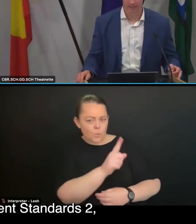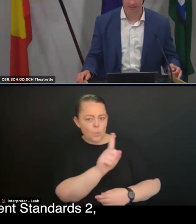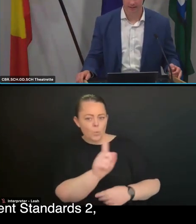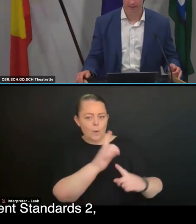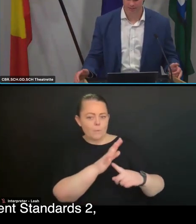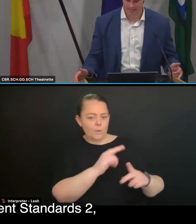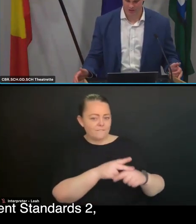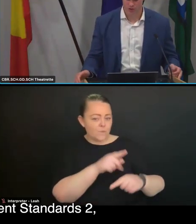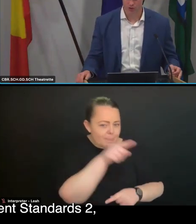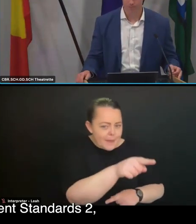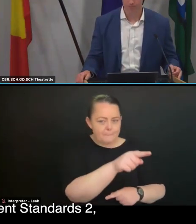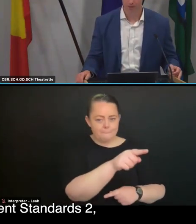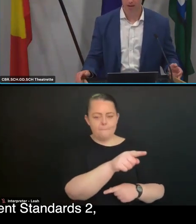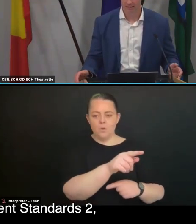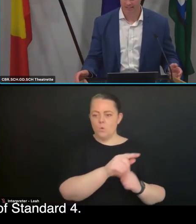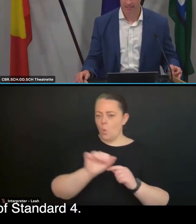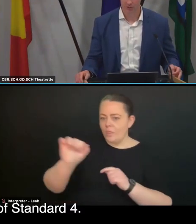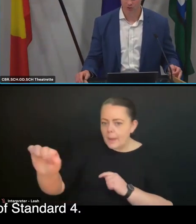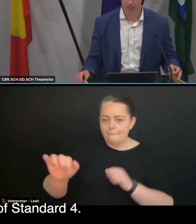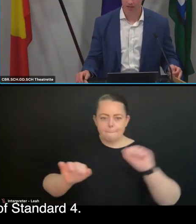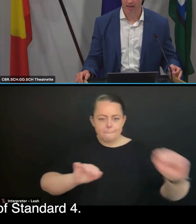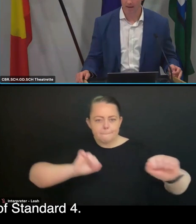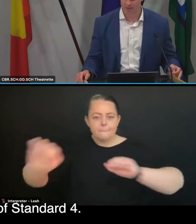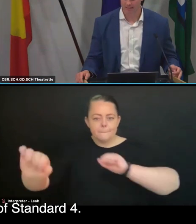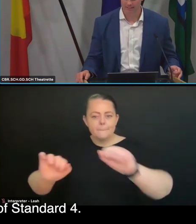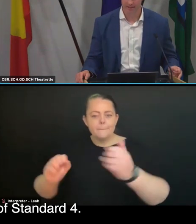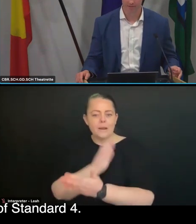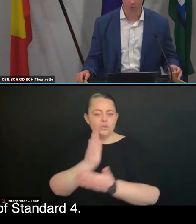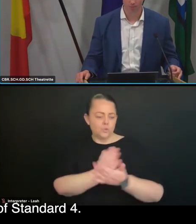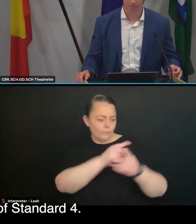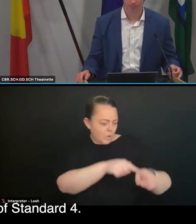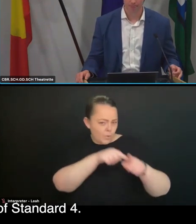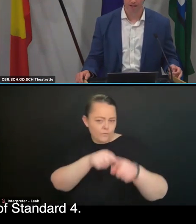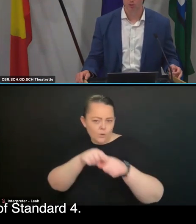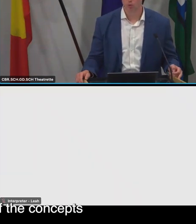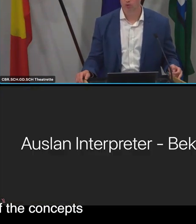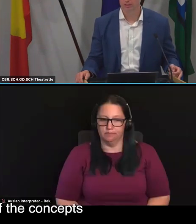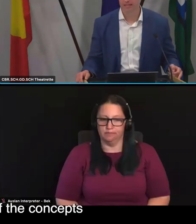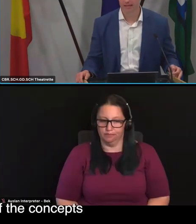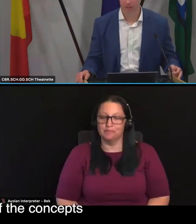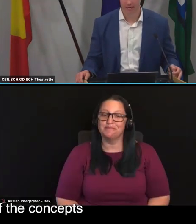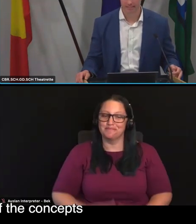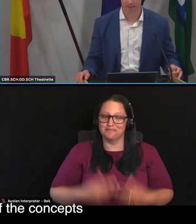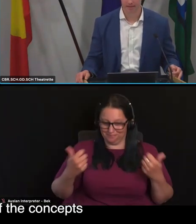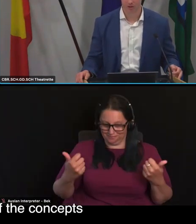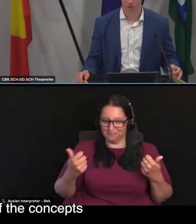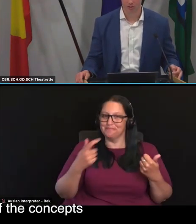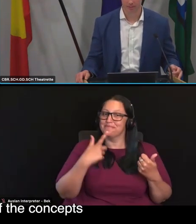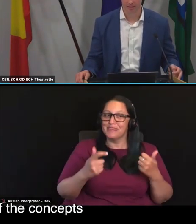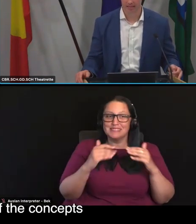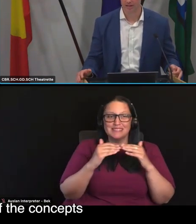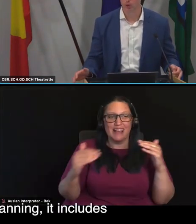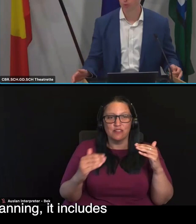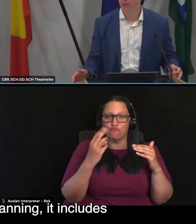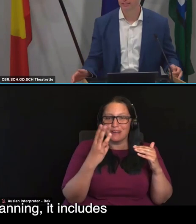current standards, standards two, parts of standards three and parts of standard four. And so whilst it retains many of the